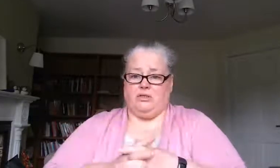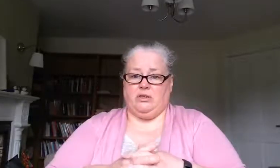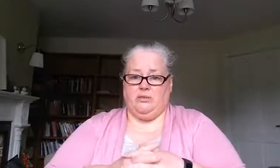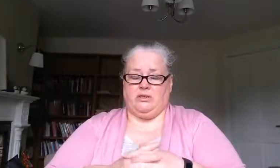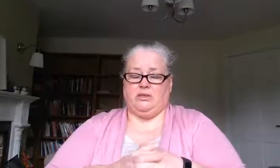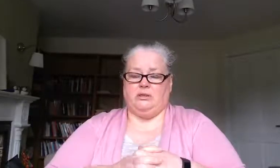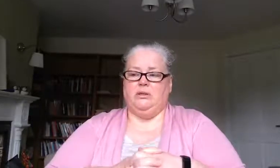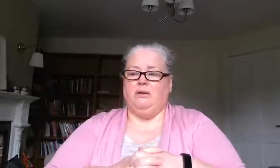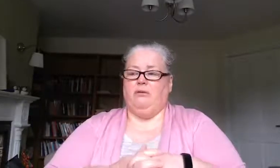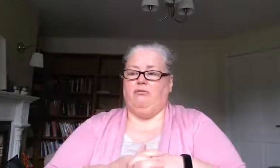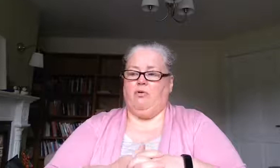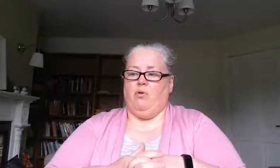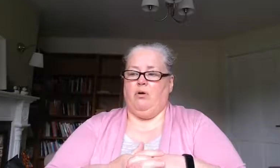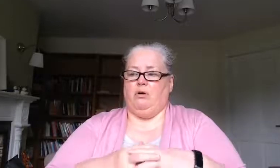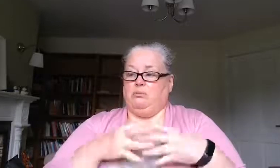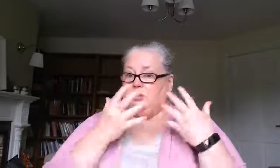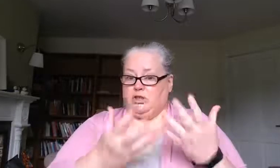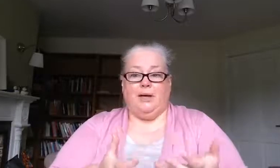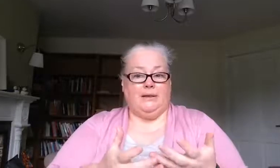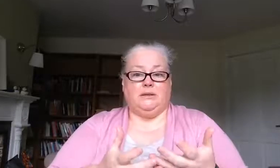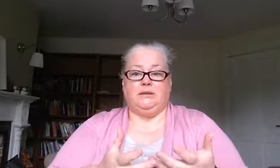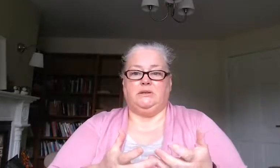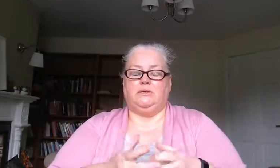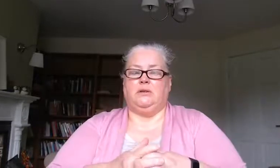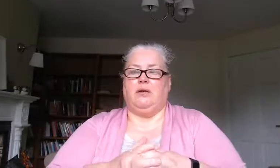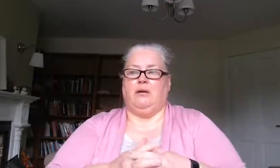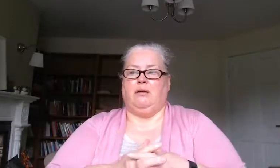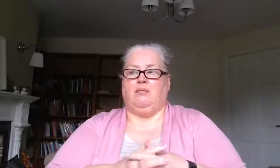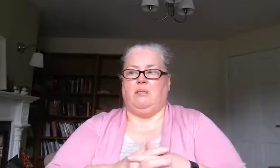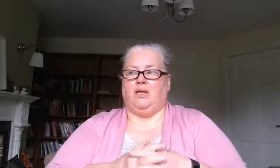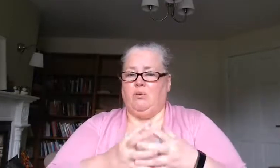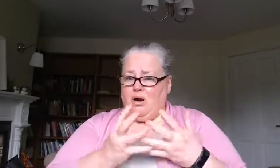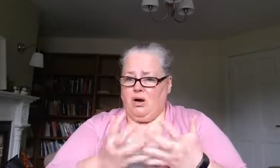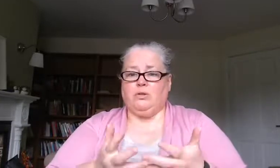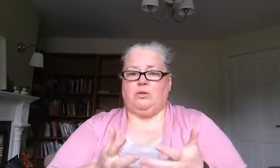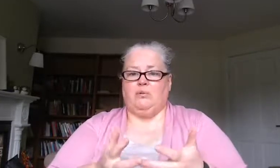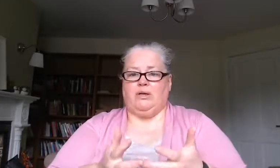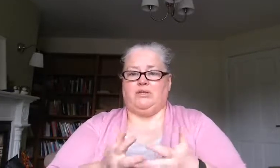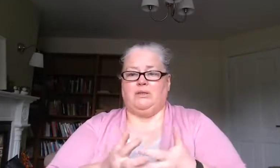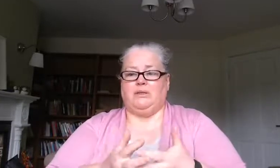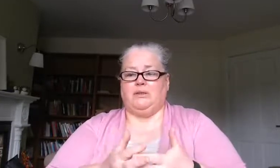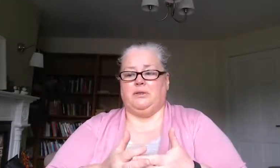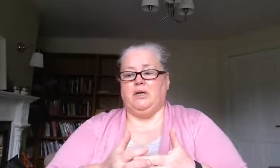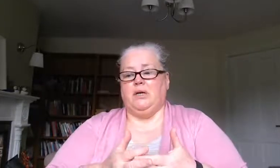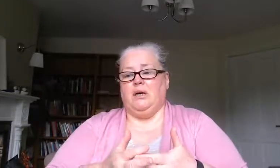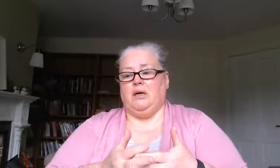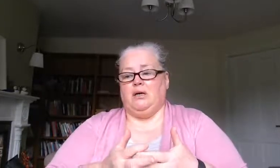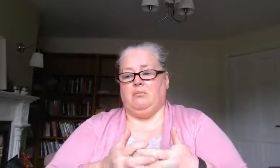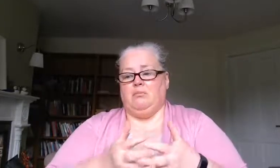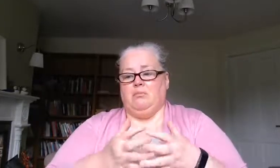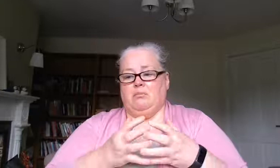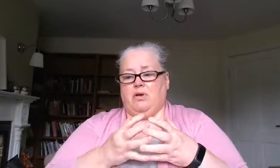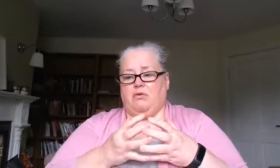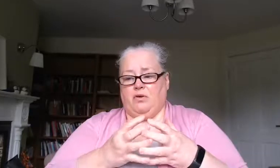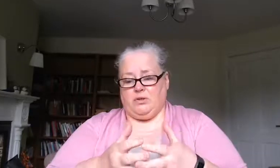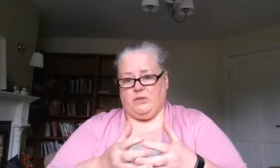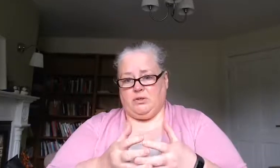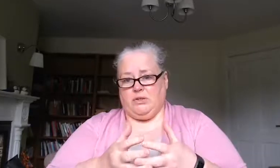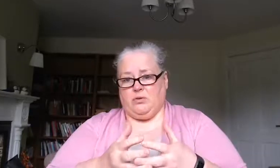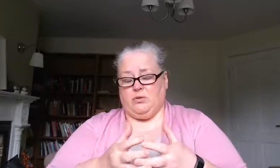you can imagine for the child um and you are talking about a child here um for this disorder